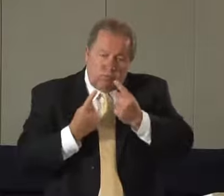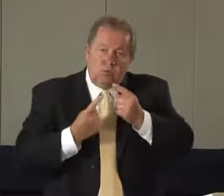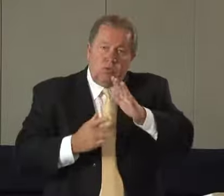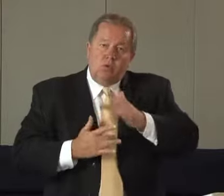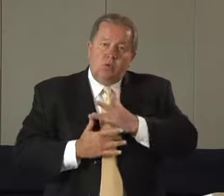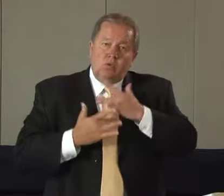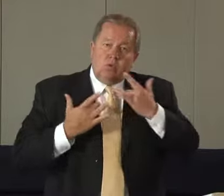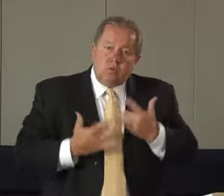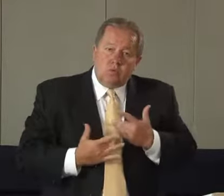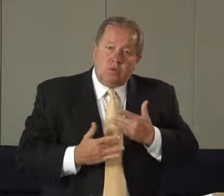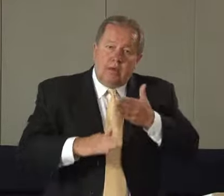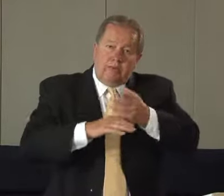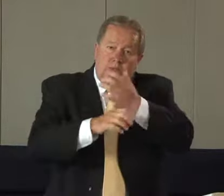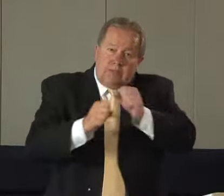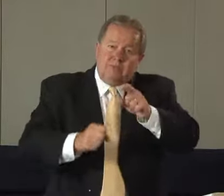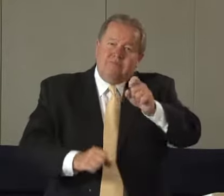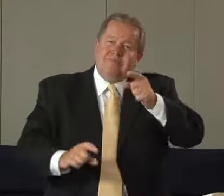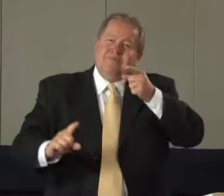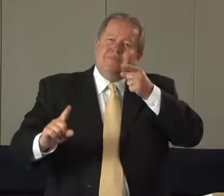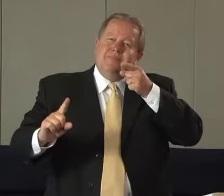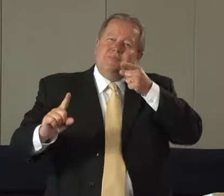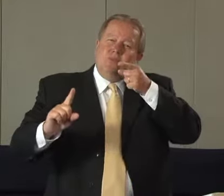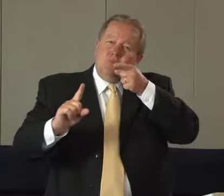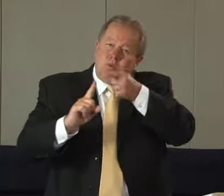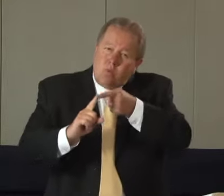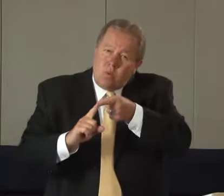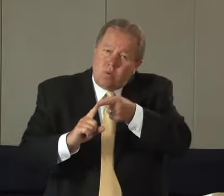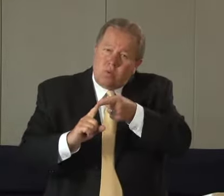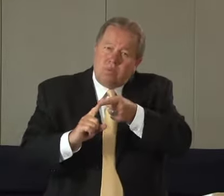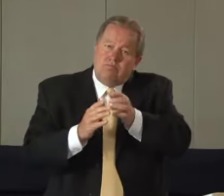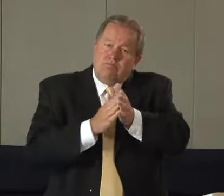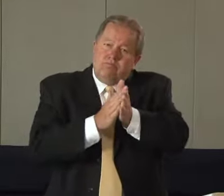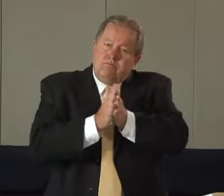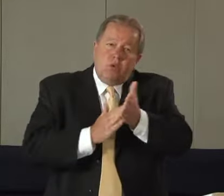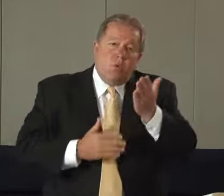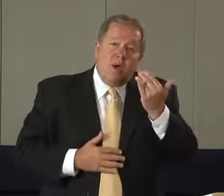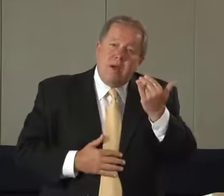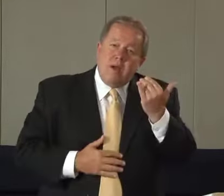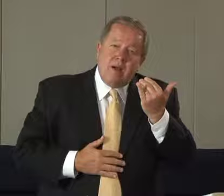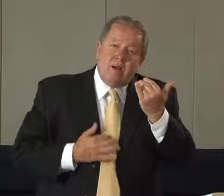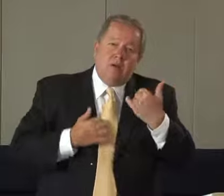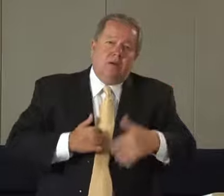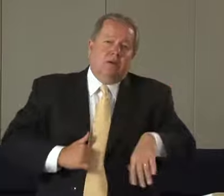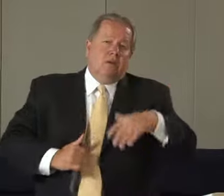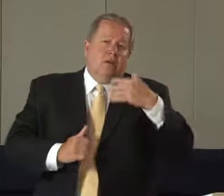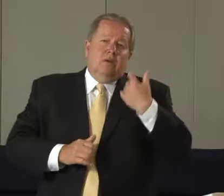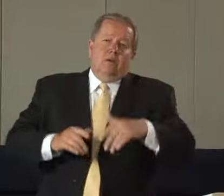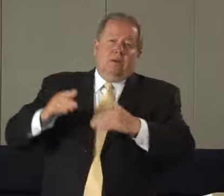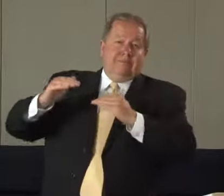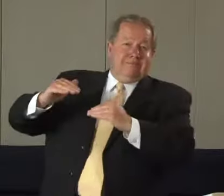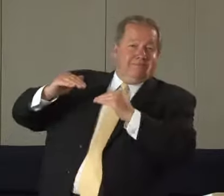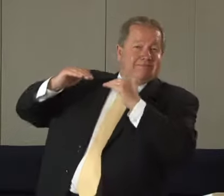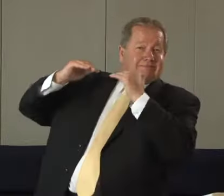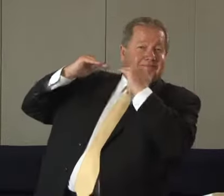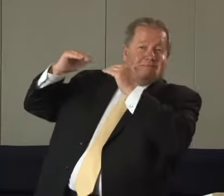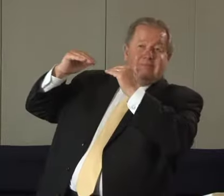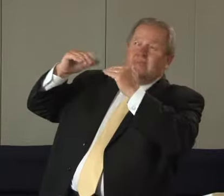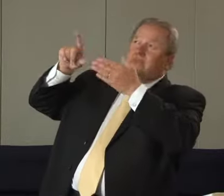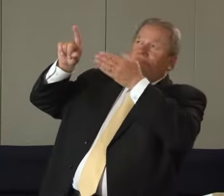it is my prayer that you will take and consider in your heart the goal the motivation of reaching